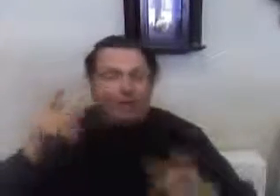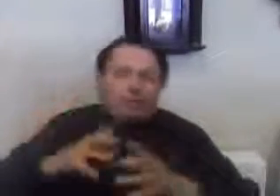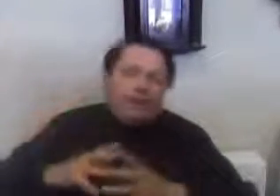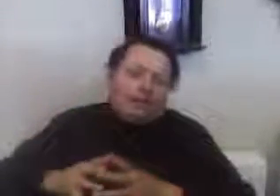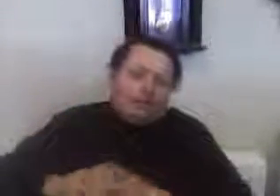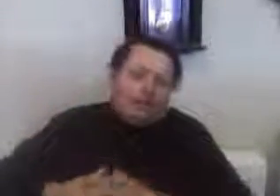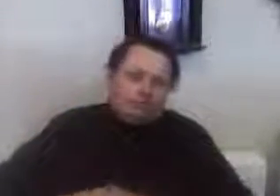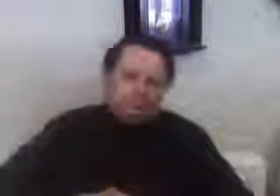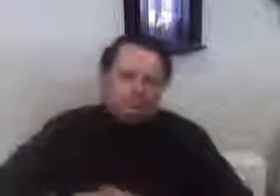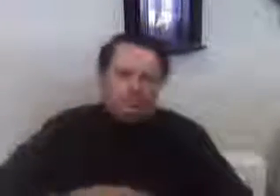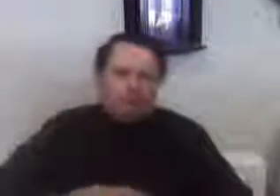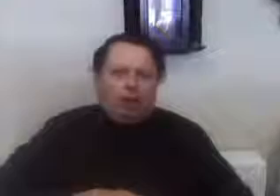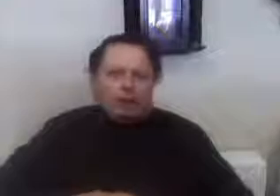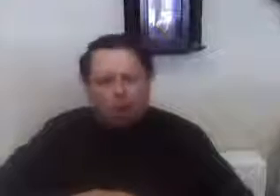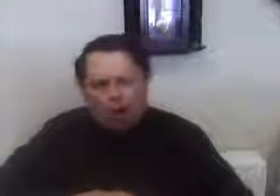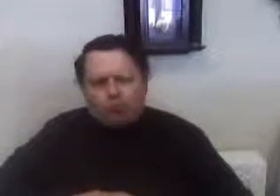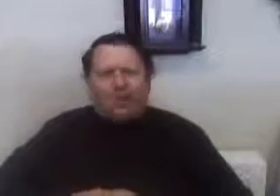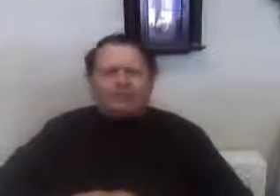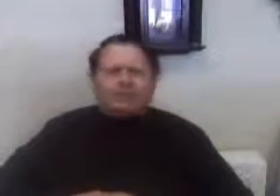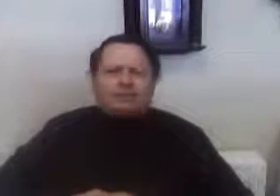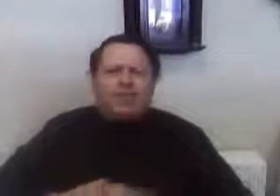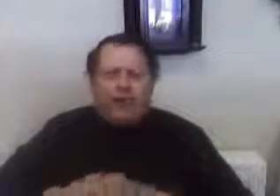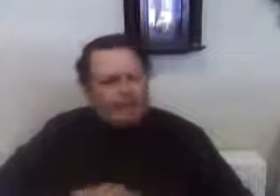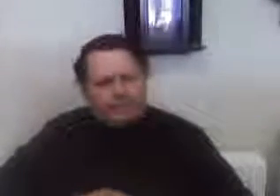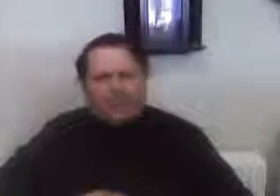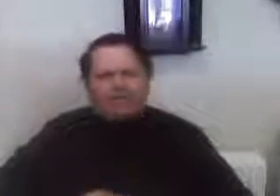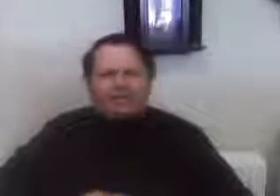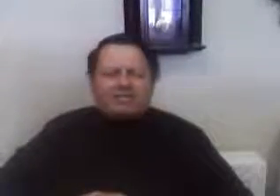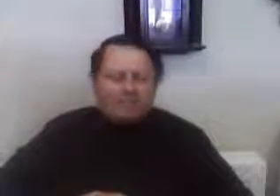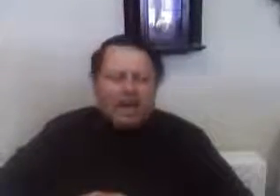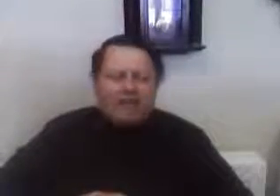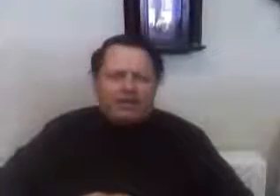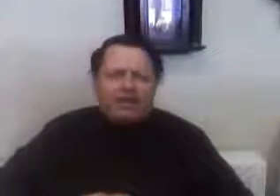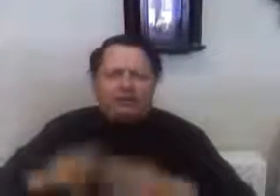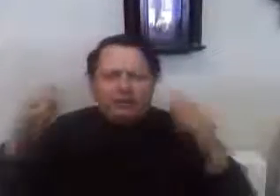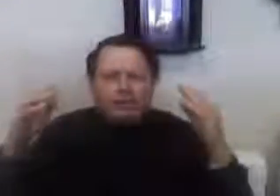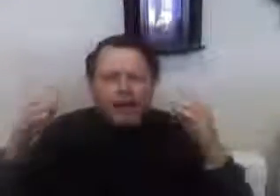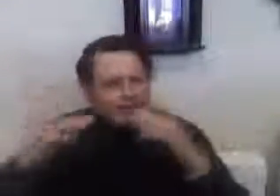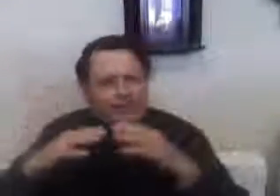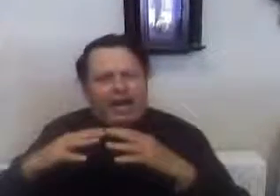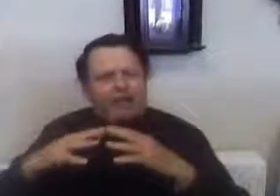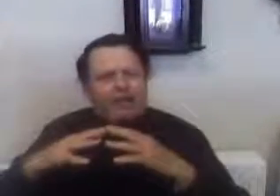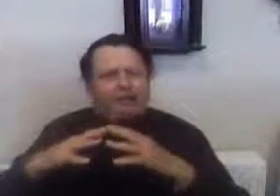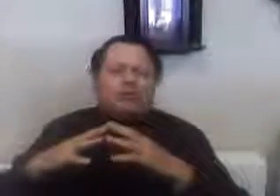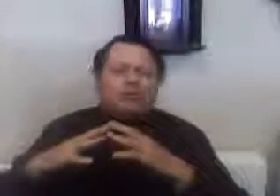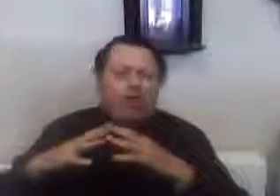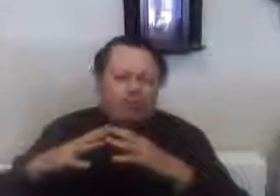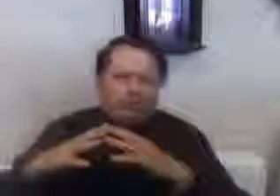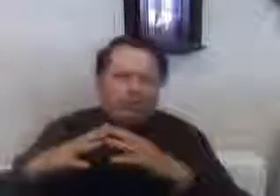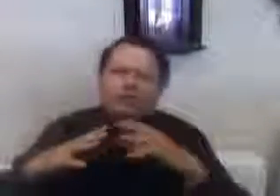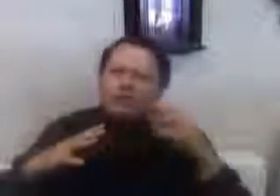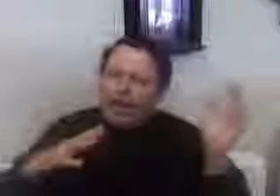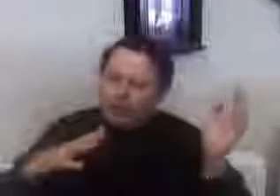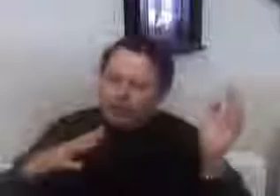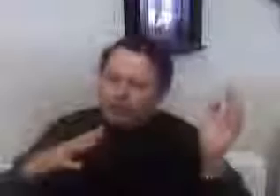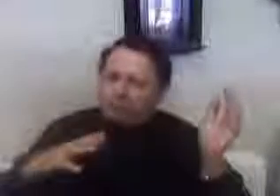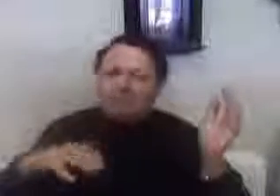actuality, a robust economic society has a combination of both Capitalism